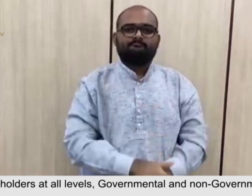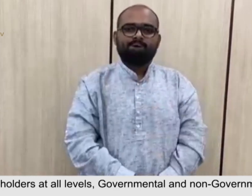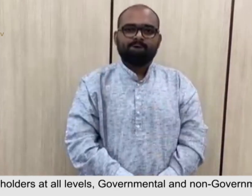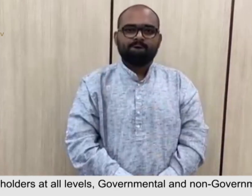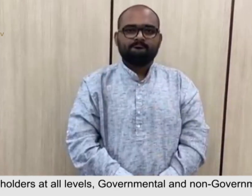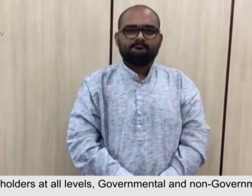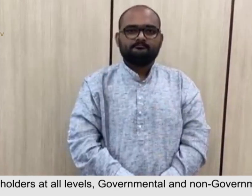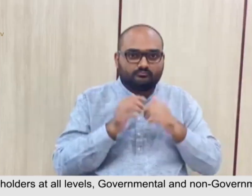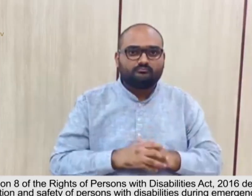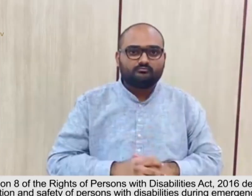-governmental